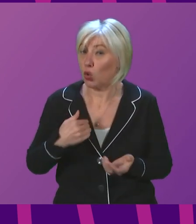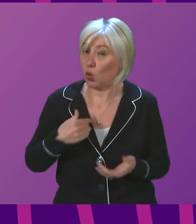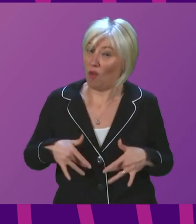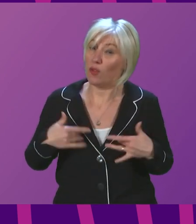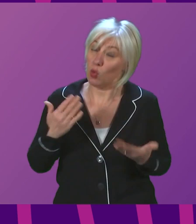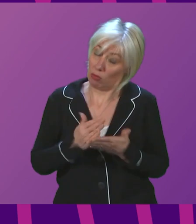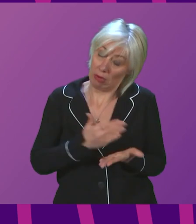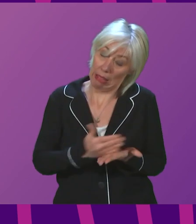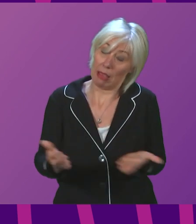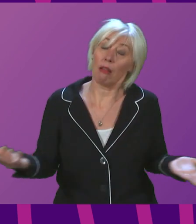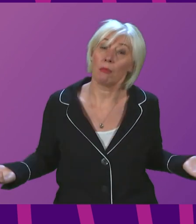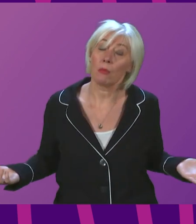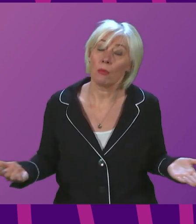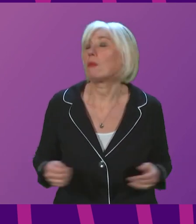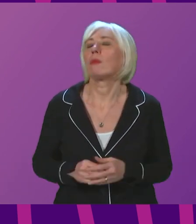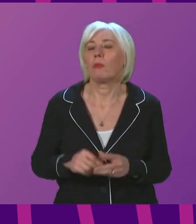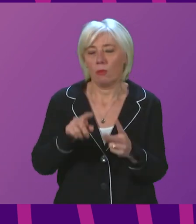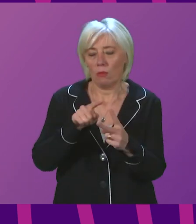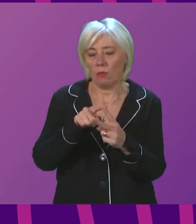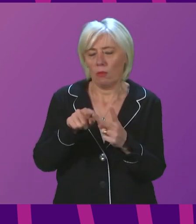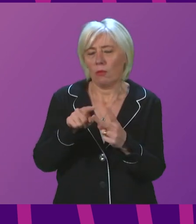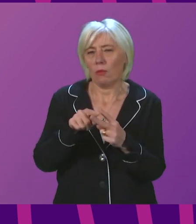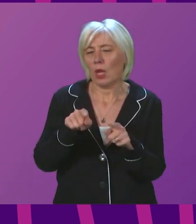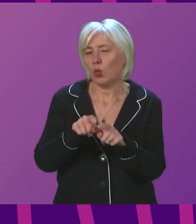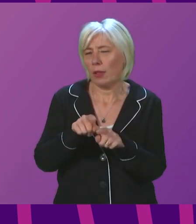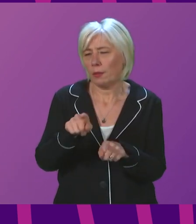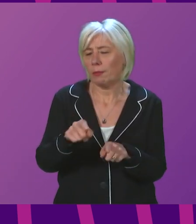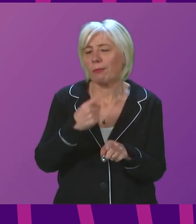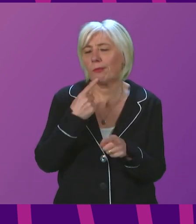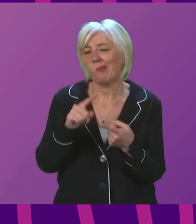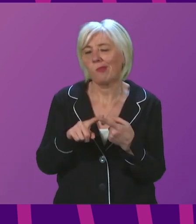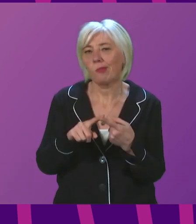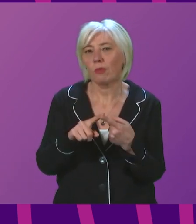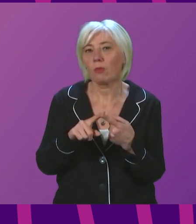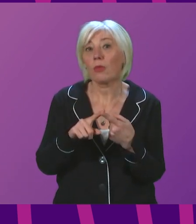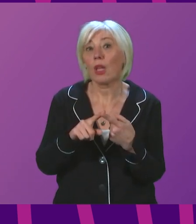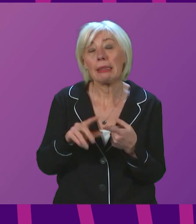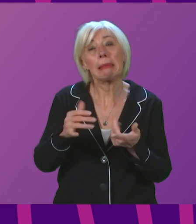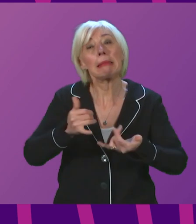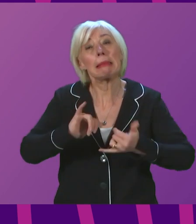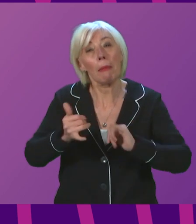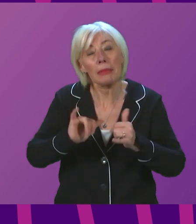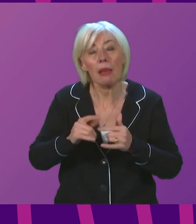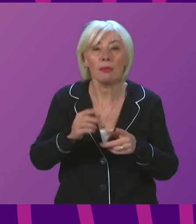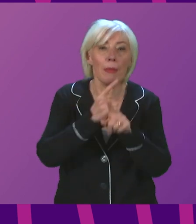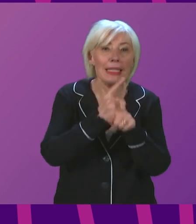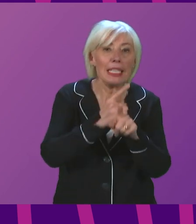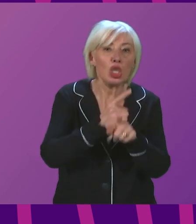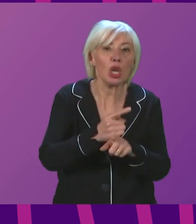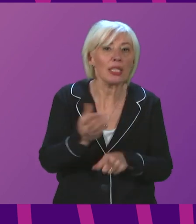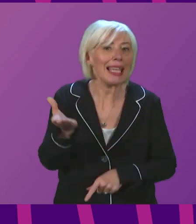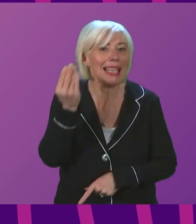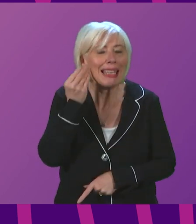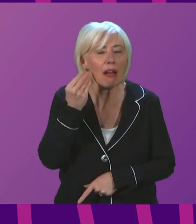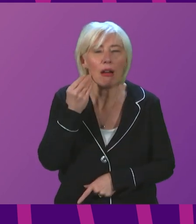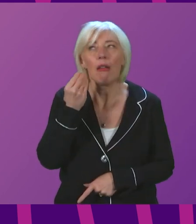very clear. I would say two further things, though. Firstly, I think when sometimes, particularly teachers, hear me say that, they